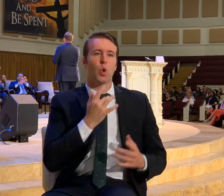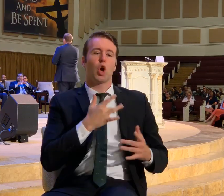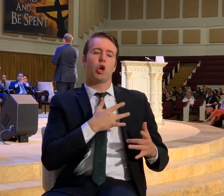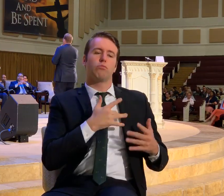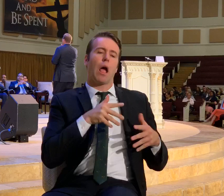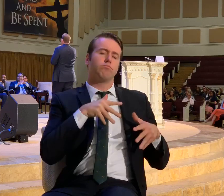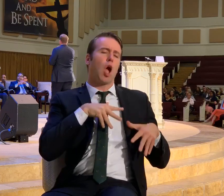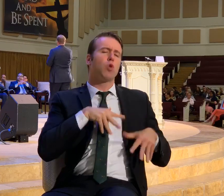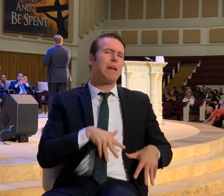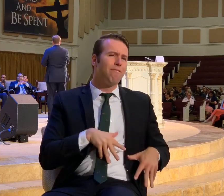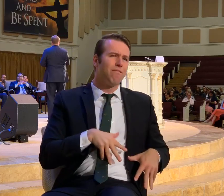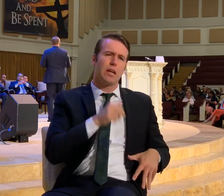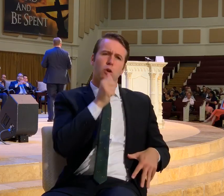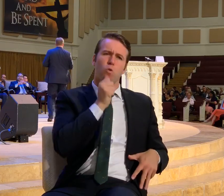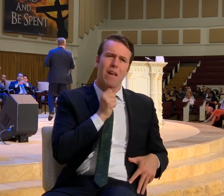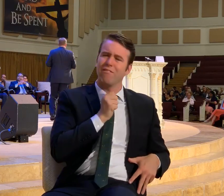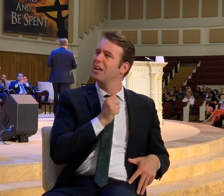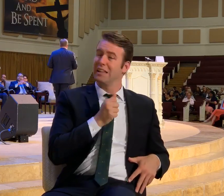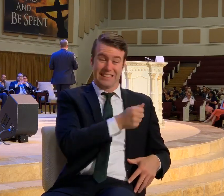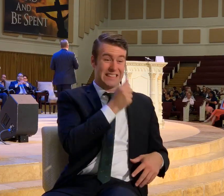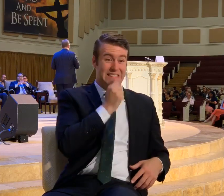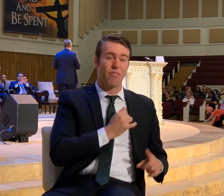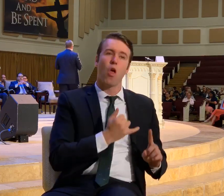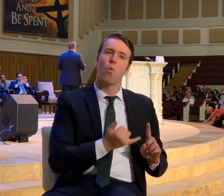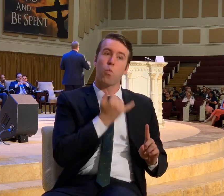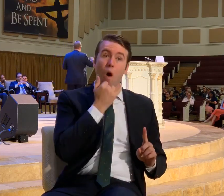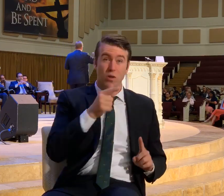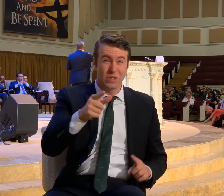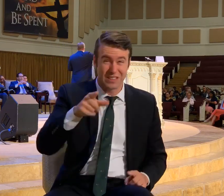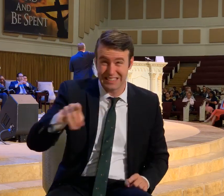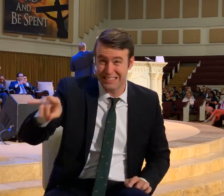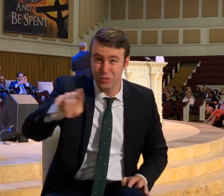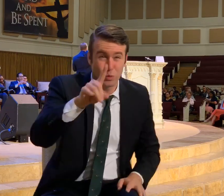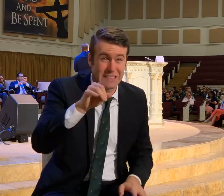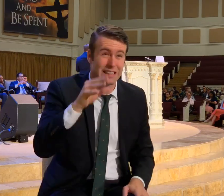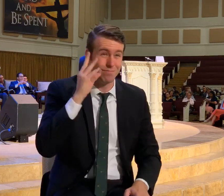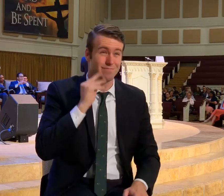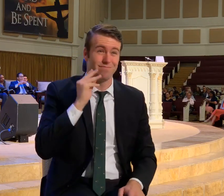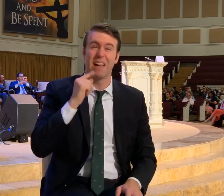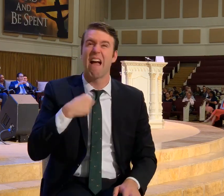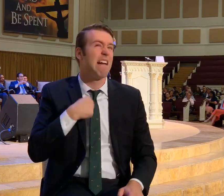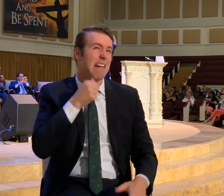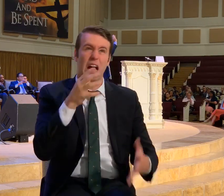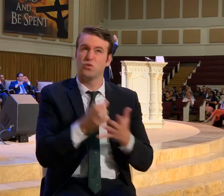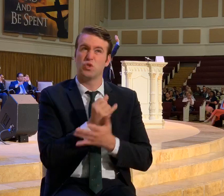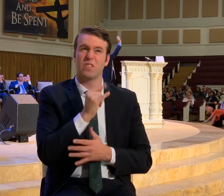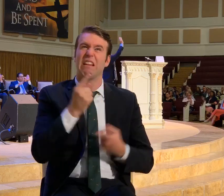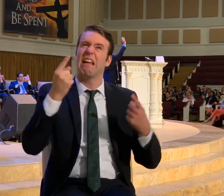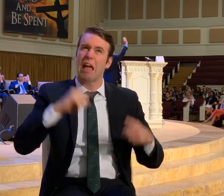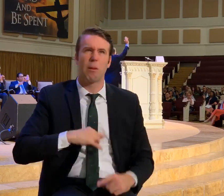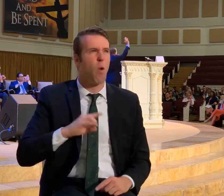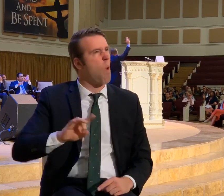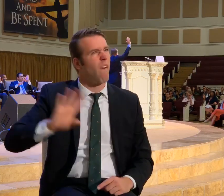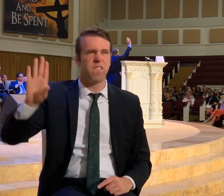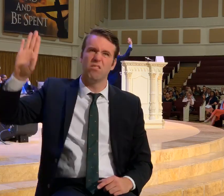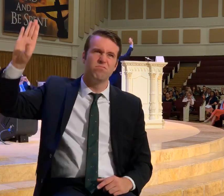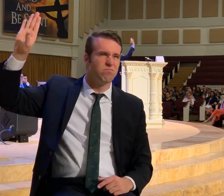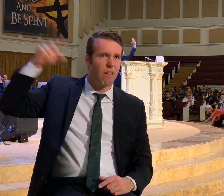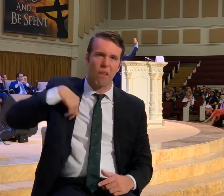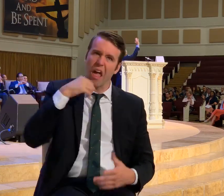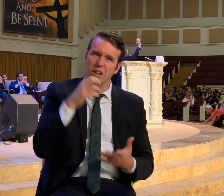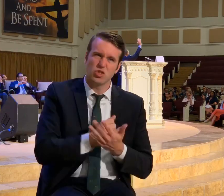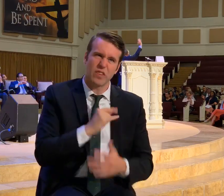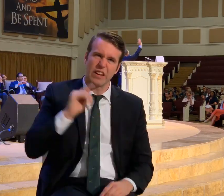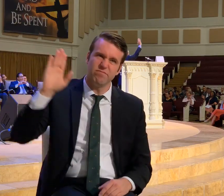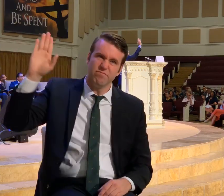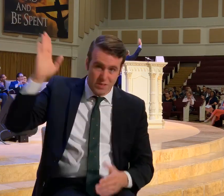grief. Suffering wrongfully. Let me see your hand. If you've ever endured something. You didn't deserve. It's okay. You're not going to get